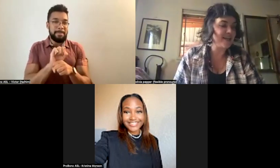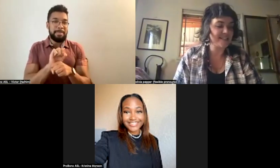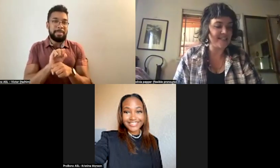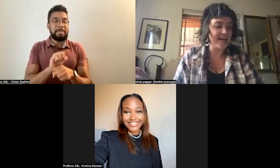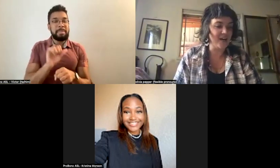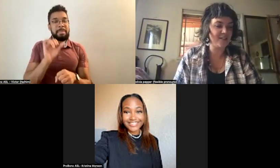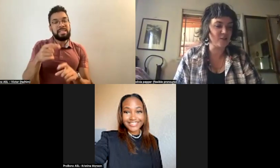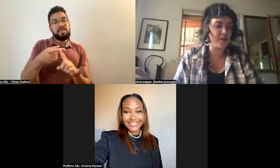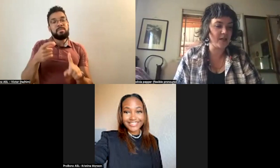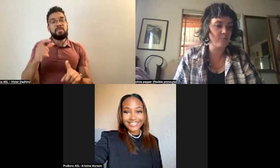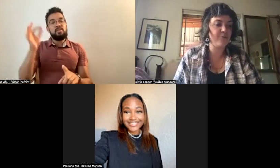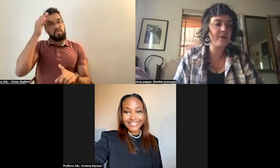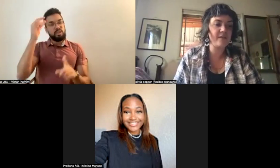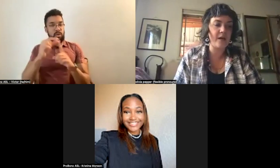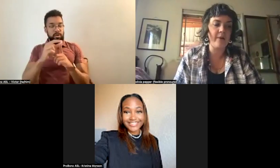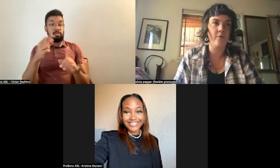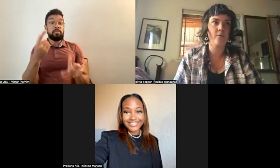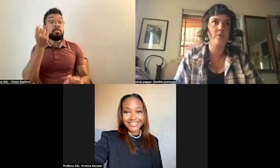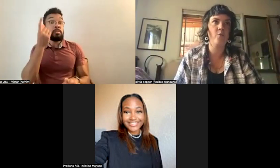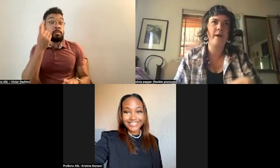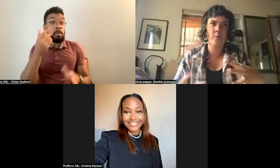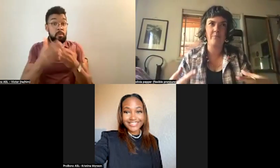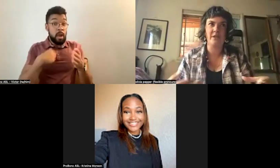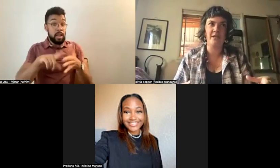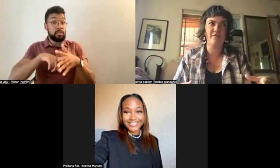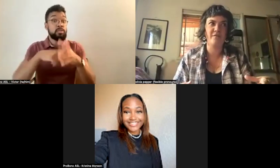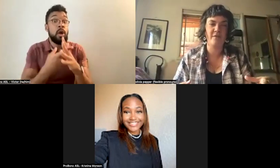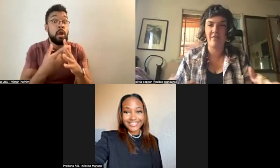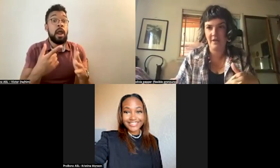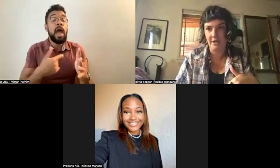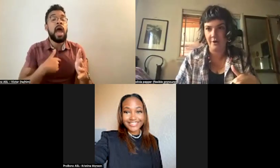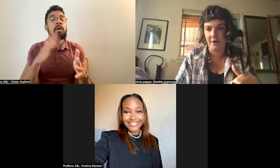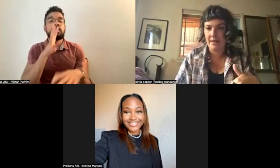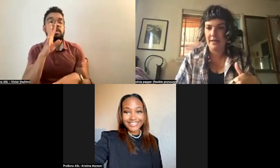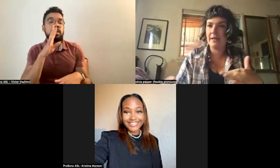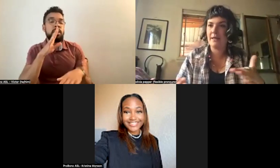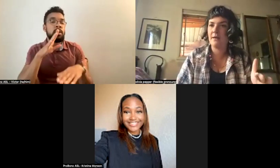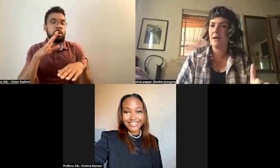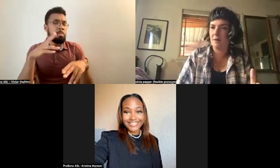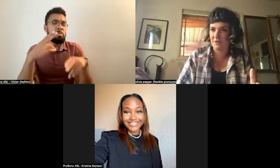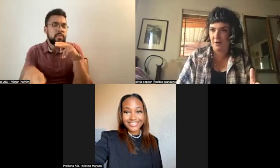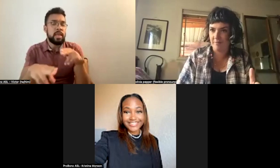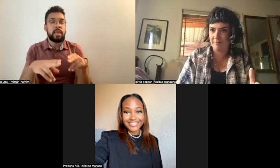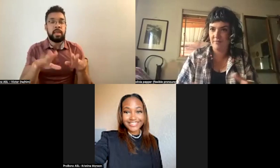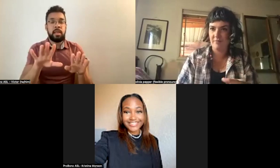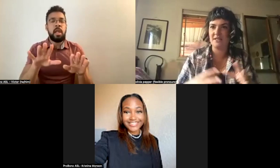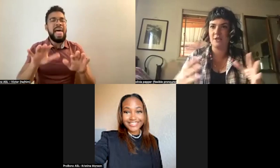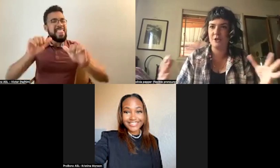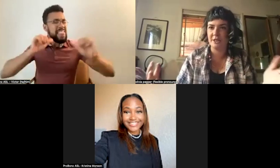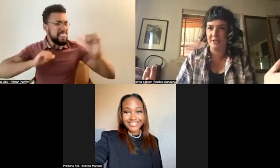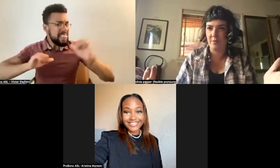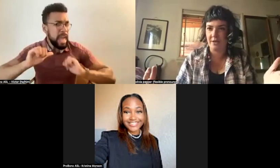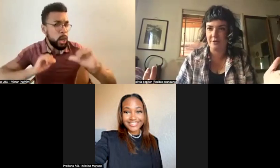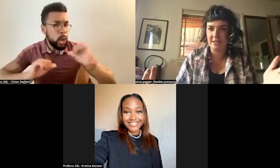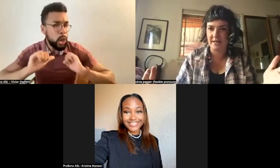before I get into that, I'll just speak briefly about where we believe theater comes from as a